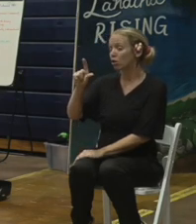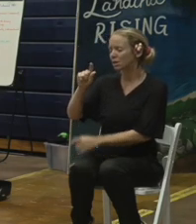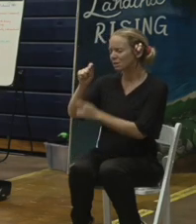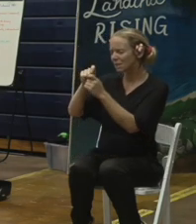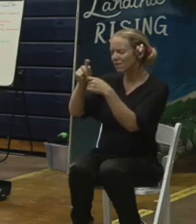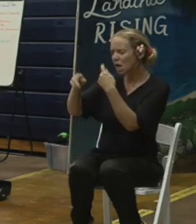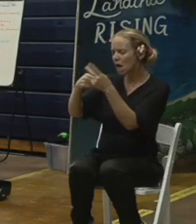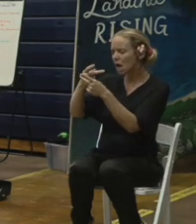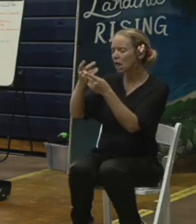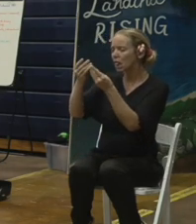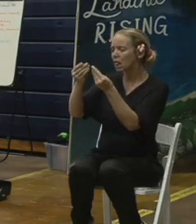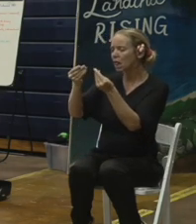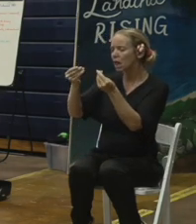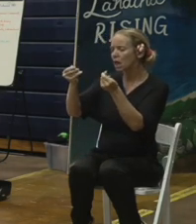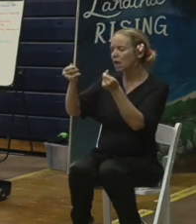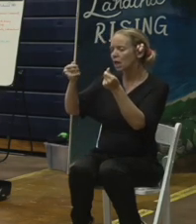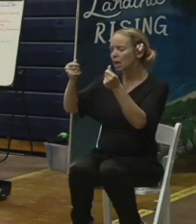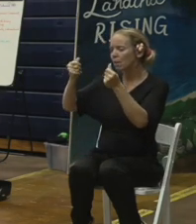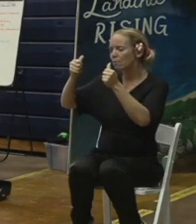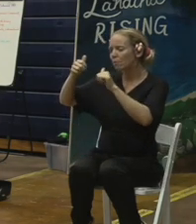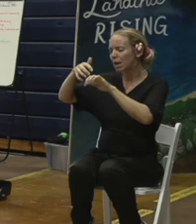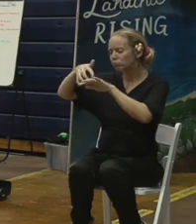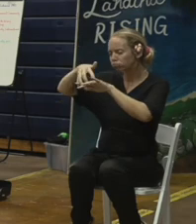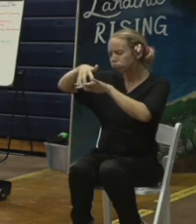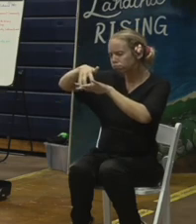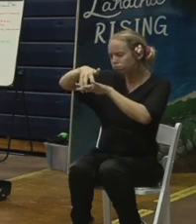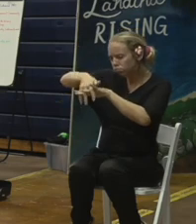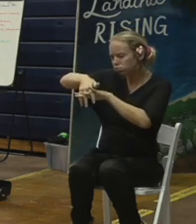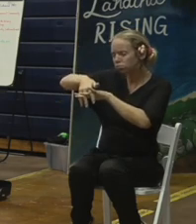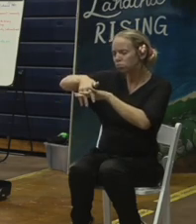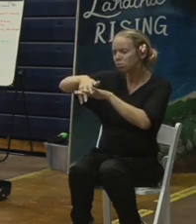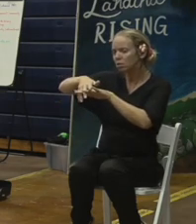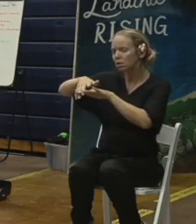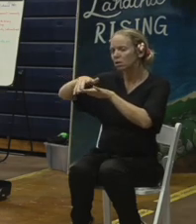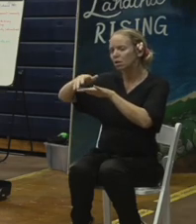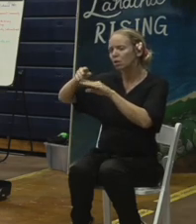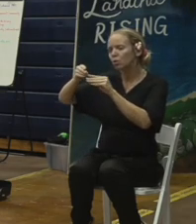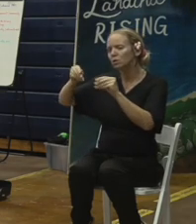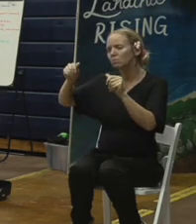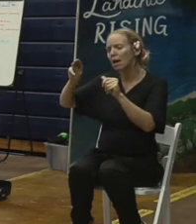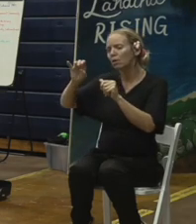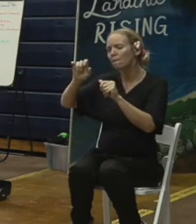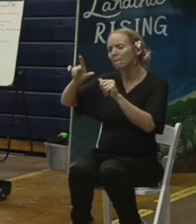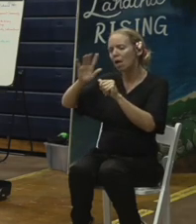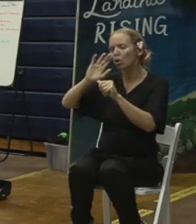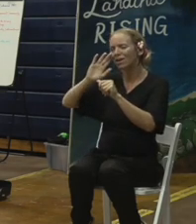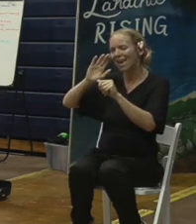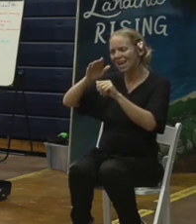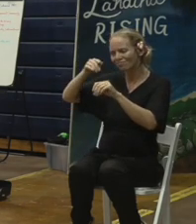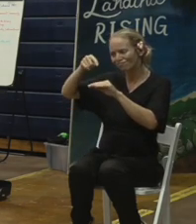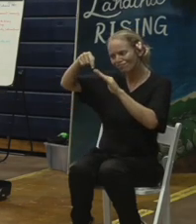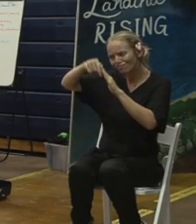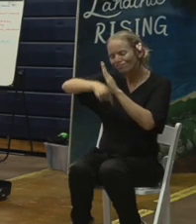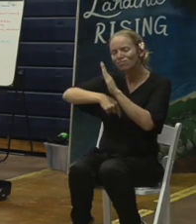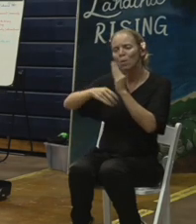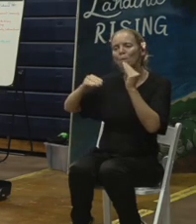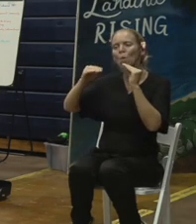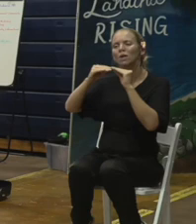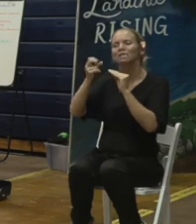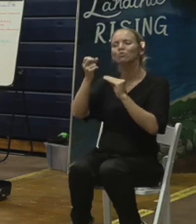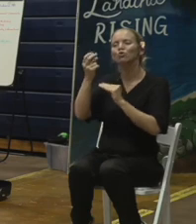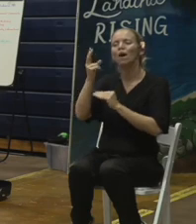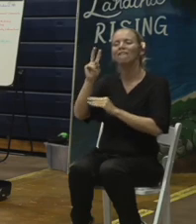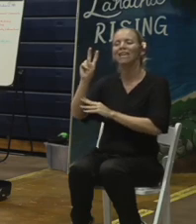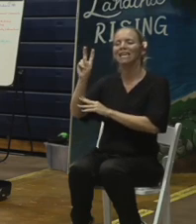does the Army Corps plan to remove toxic melted metals that are deeper than 12 inches? So